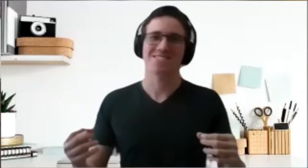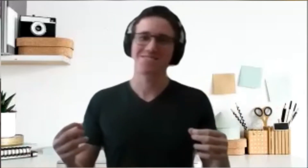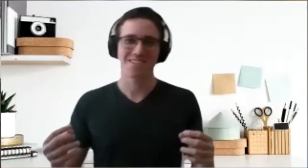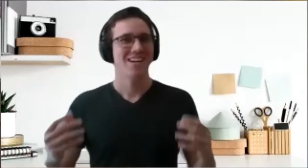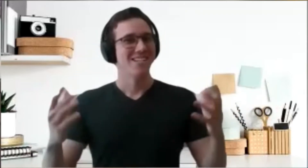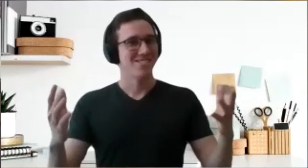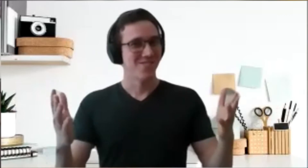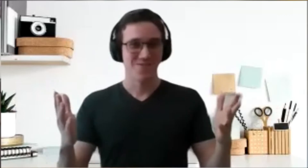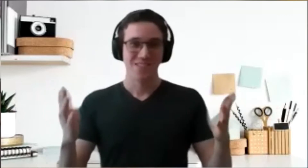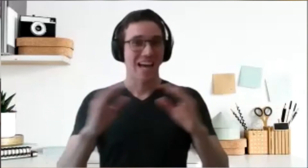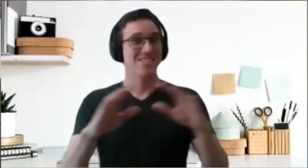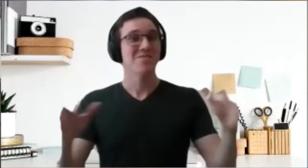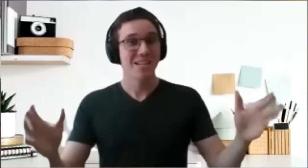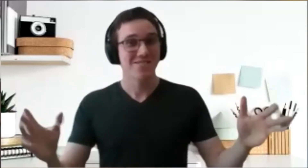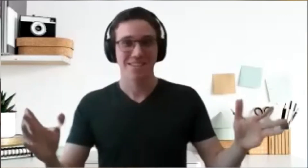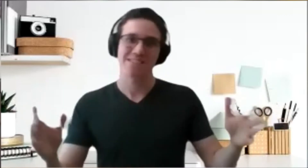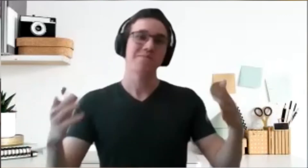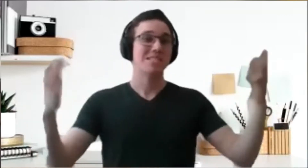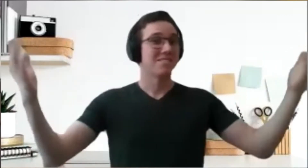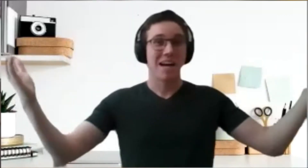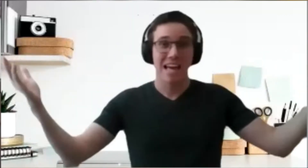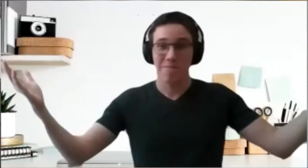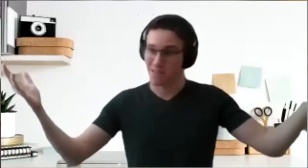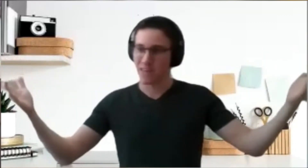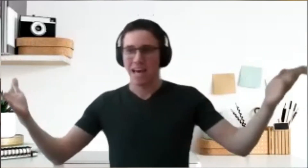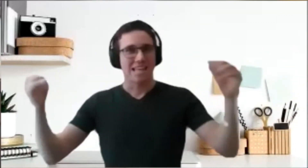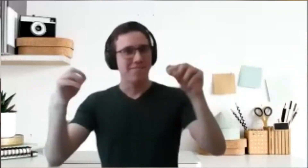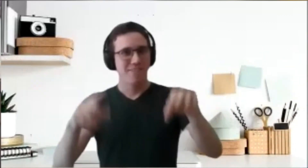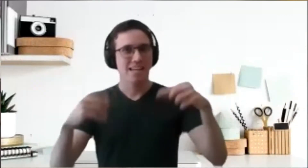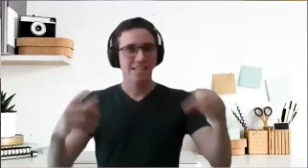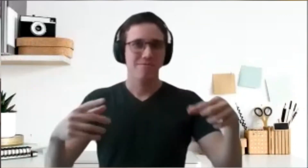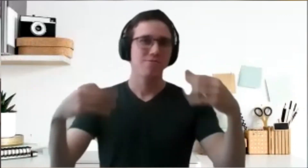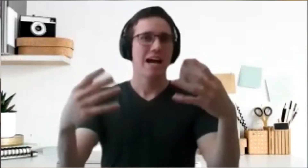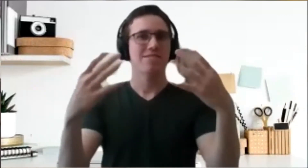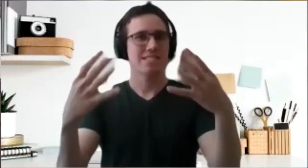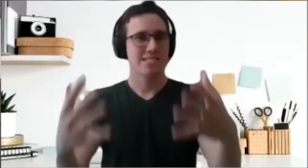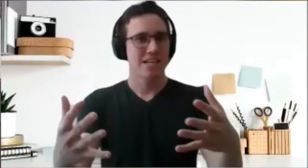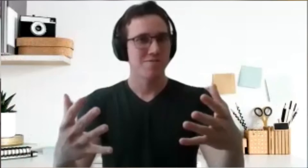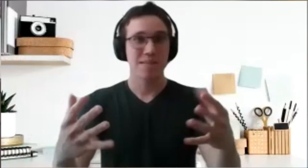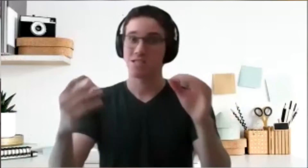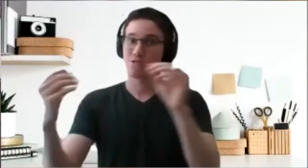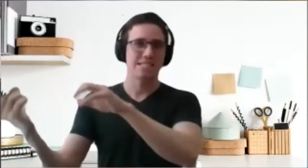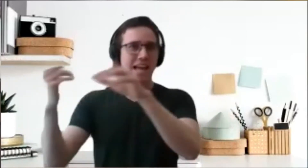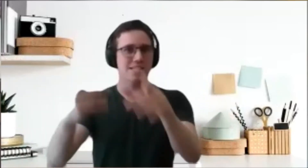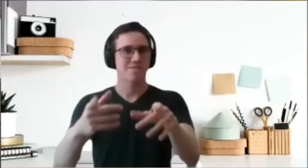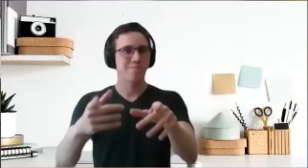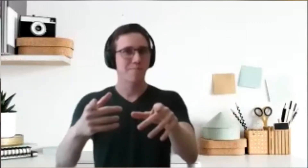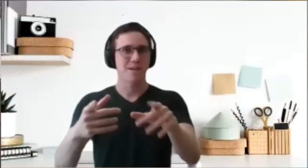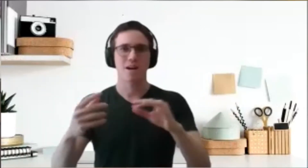Vancouver so I don't plan on leaving but it might happen. And if I leave we'll have a succession plan so the next VPPR